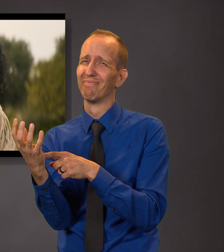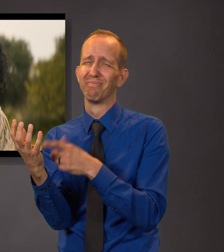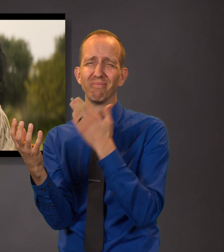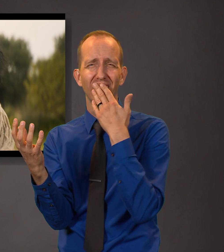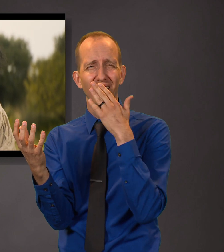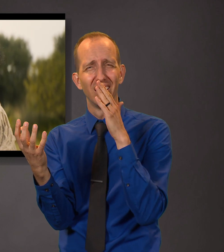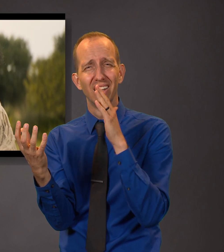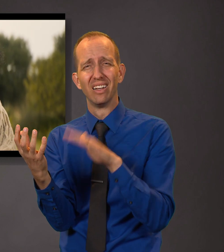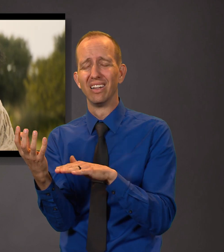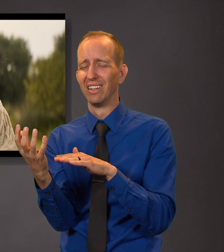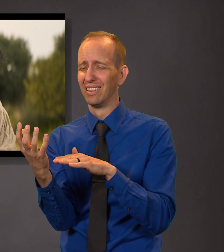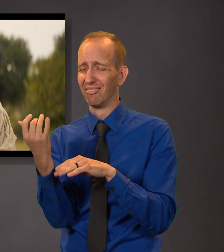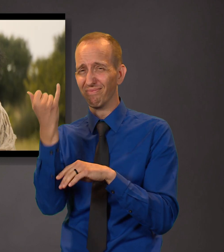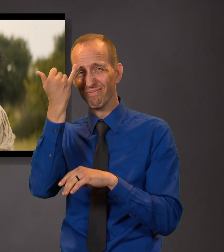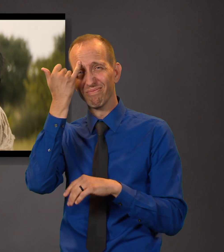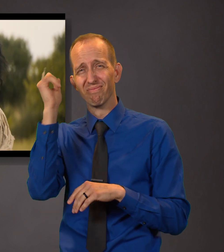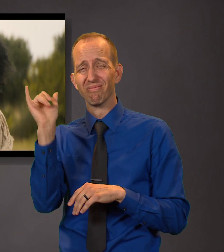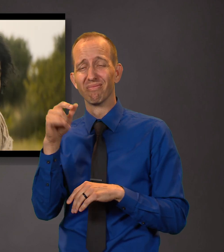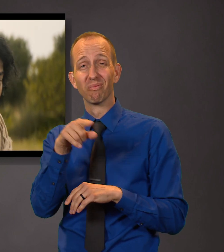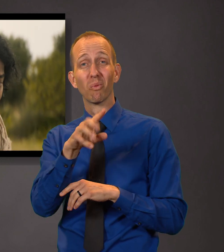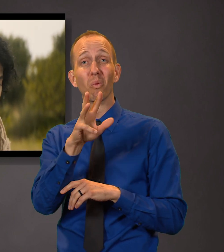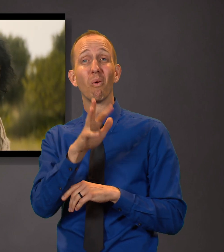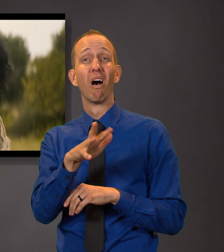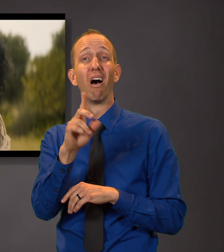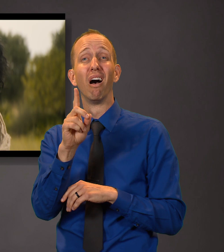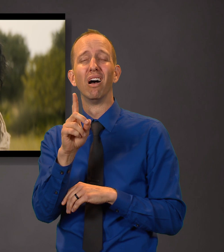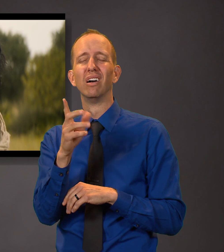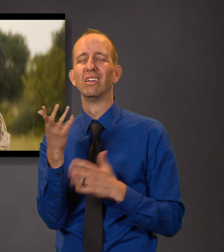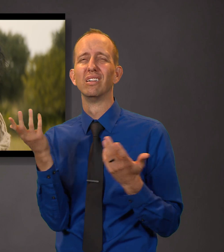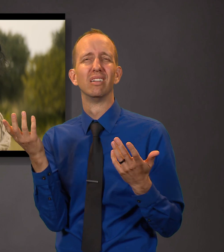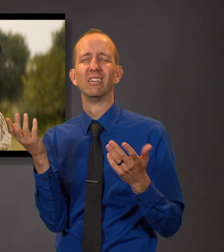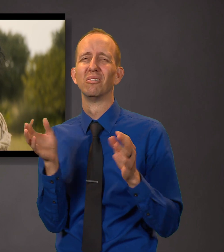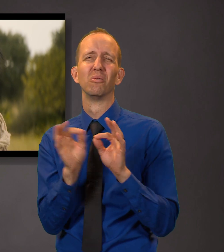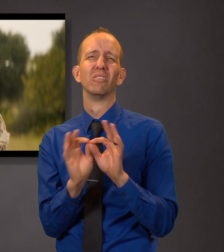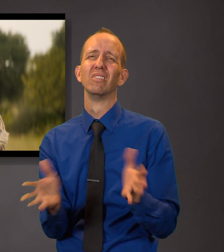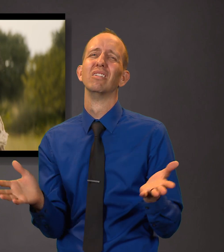But they have become like unto the wild olive tree, and they are of no worth.